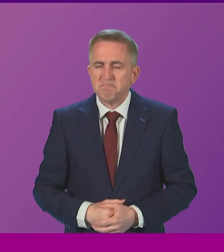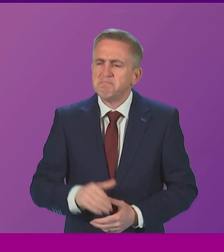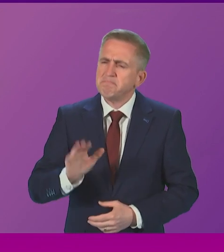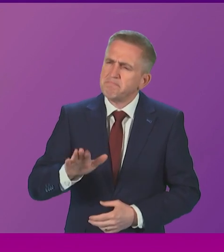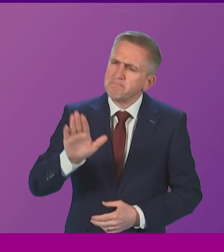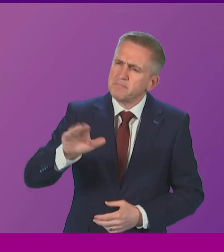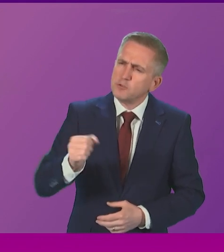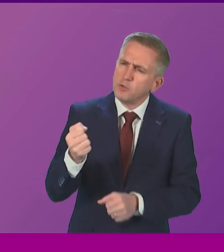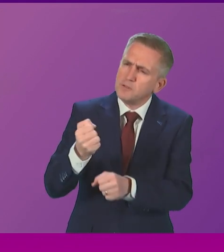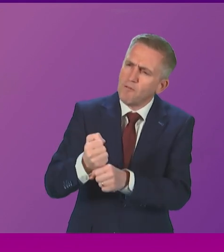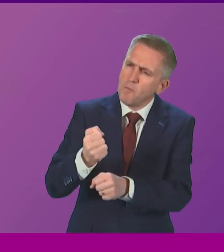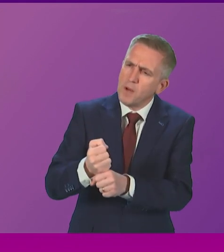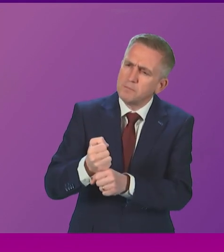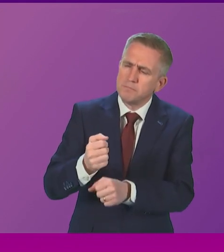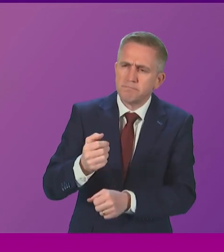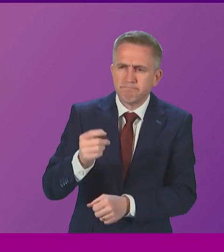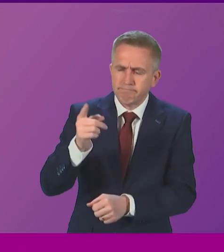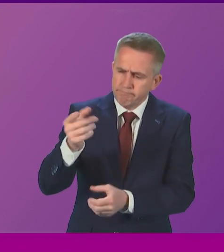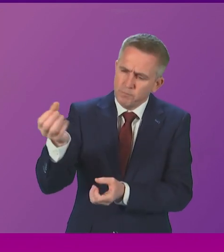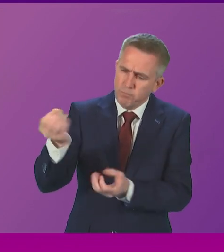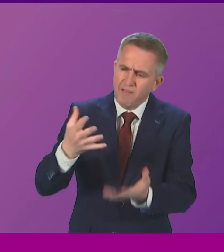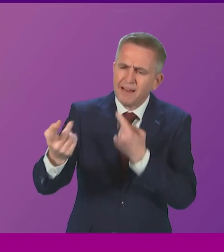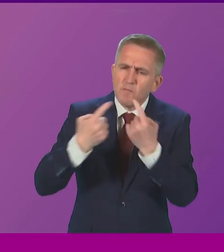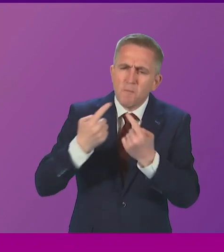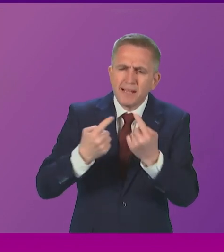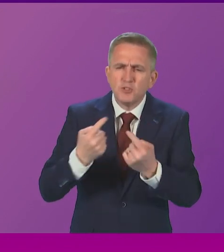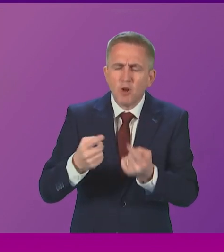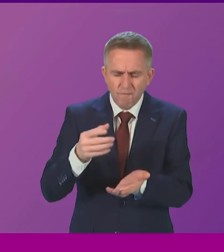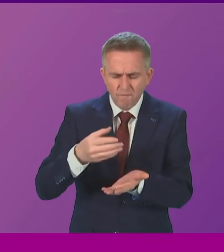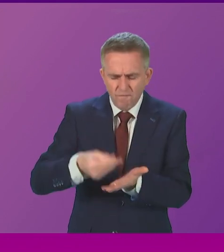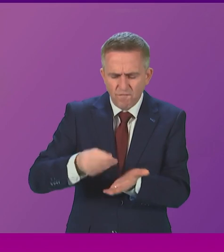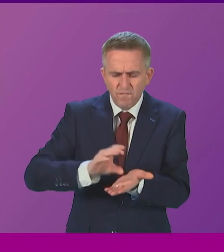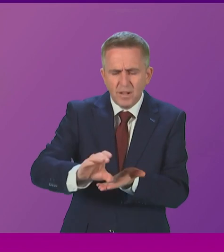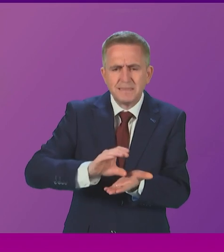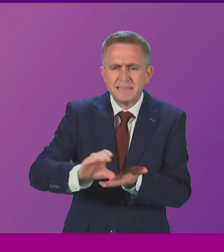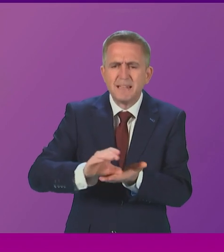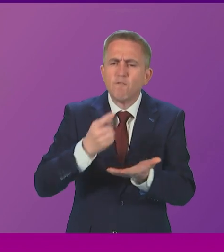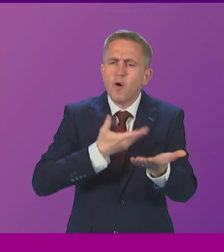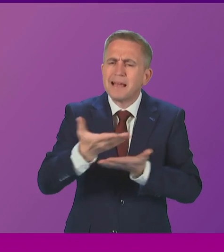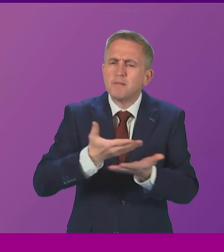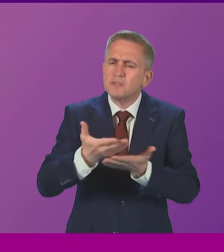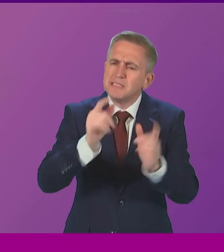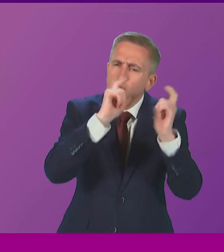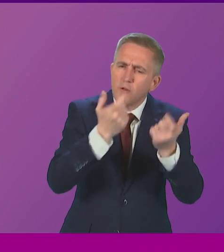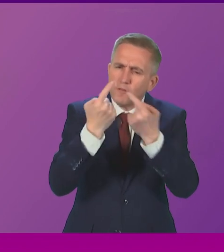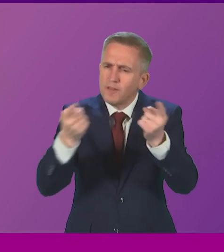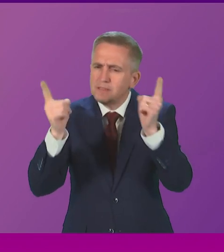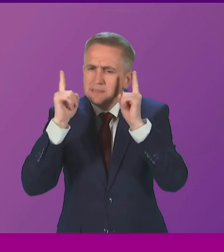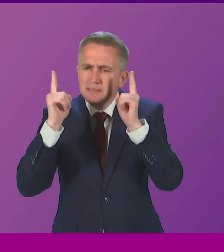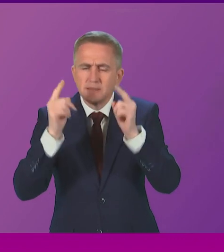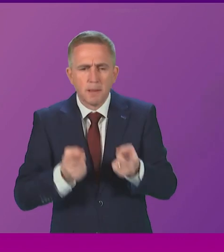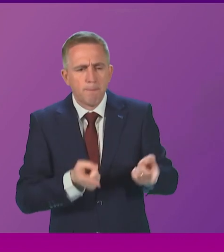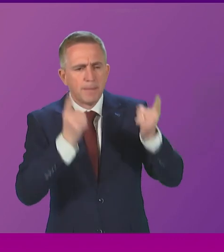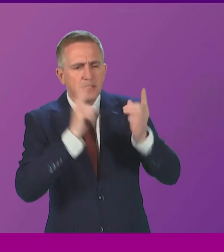Scottish Government whether it will provide an update on targeted councillor funding for the colleges and universities. Minister Jamie Hepburn.